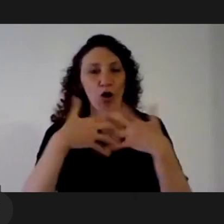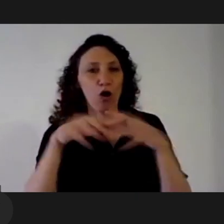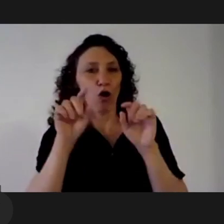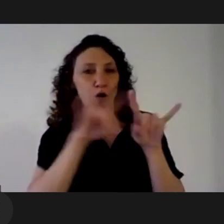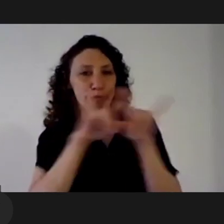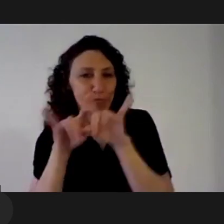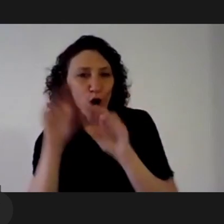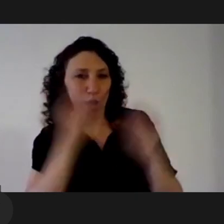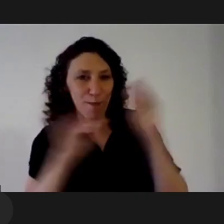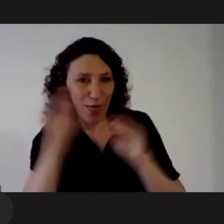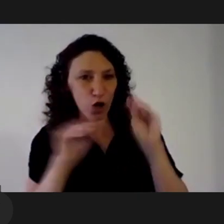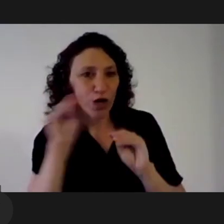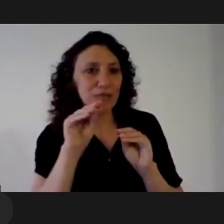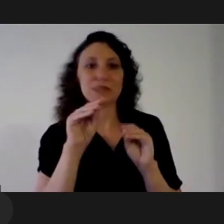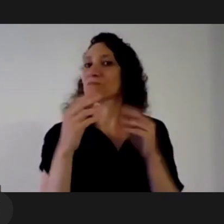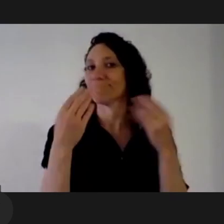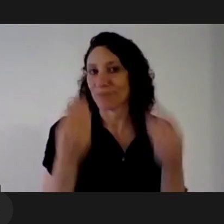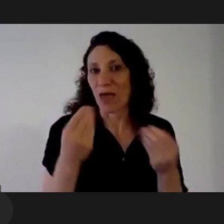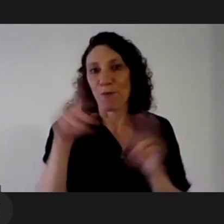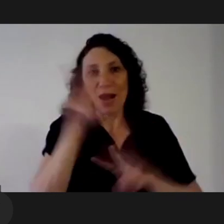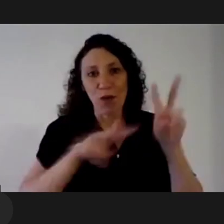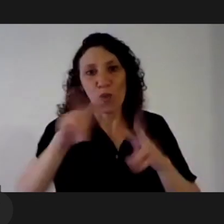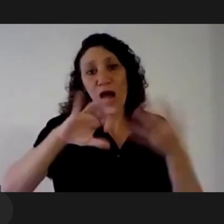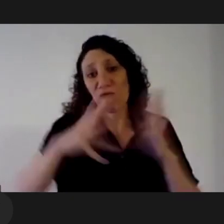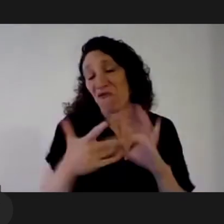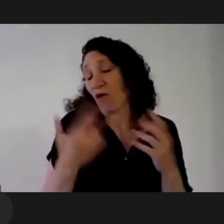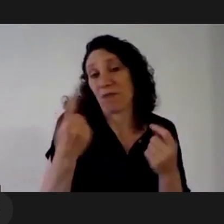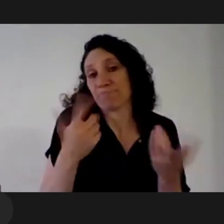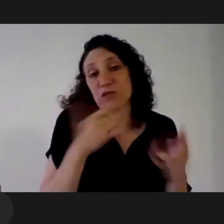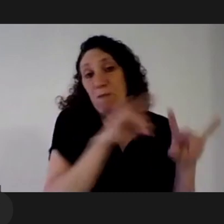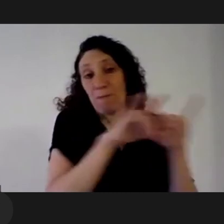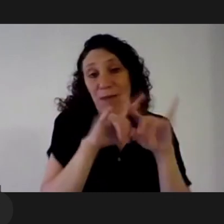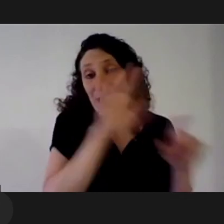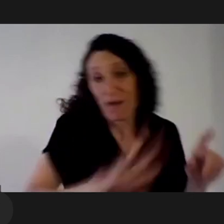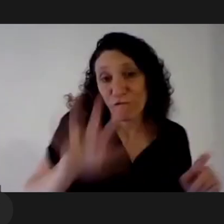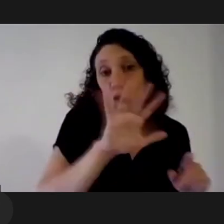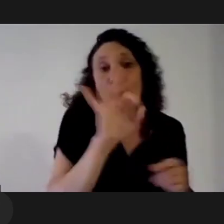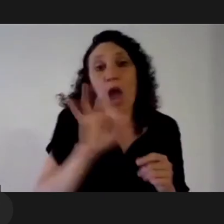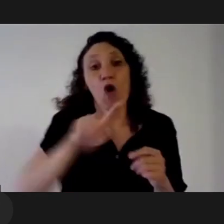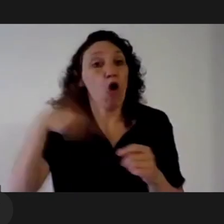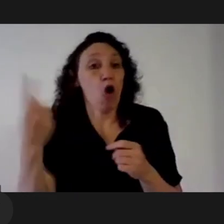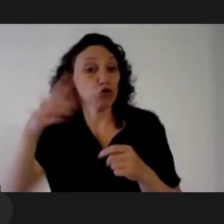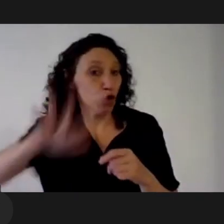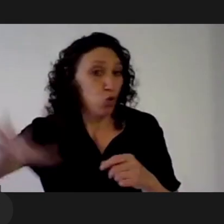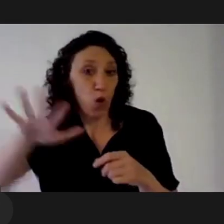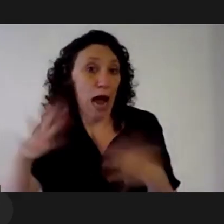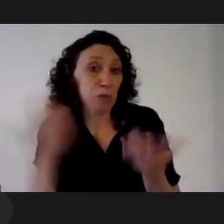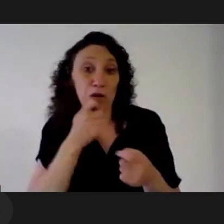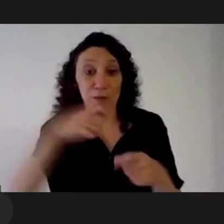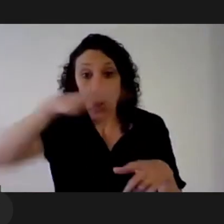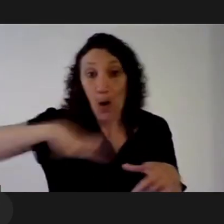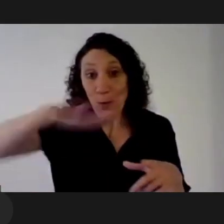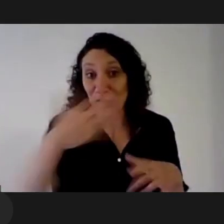um cultural managers and programmers finding out those channels either platforms or